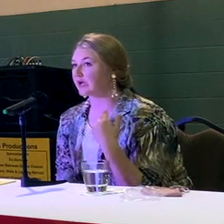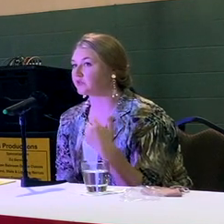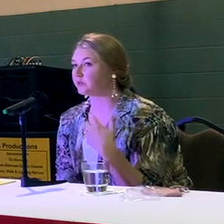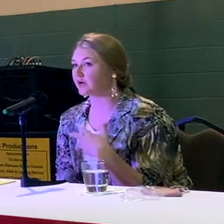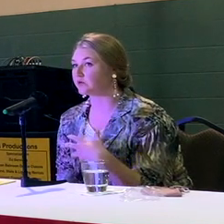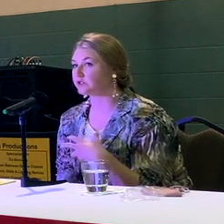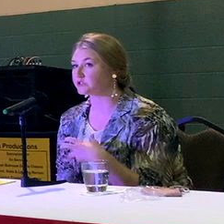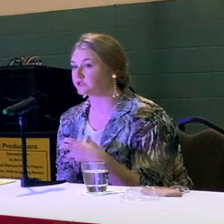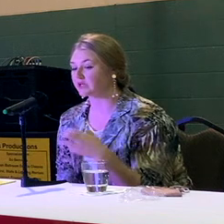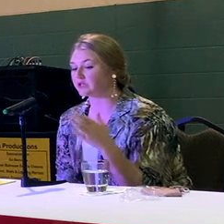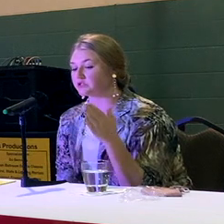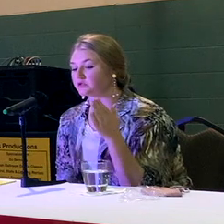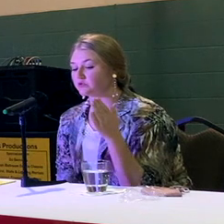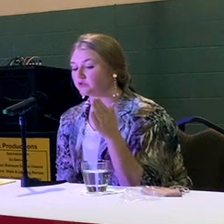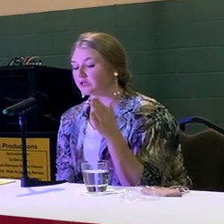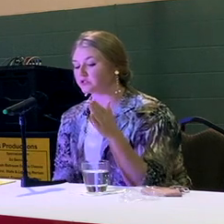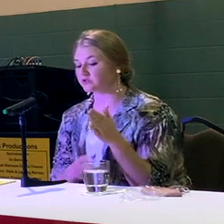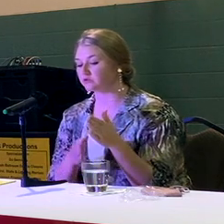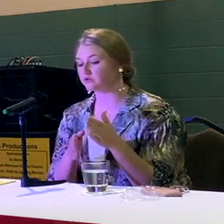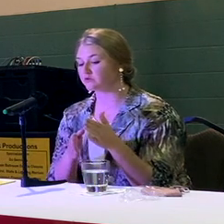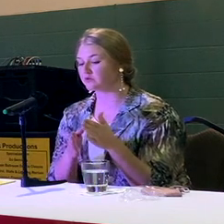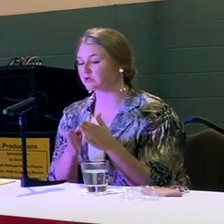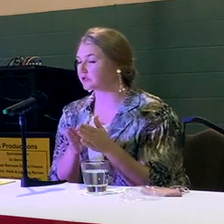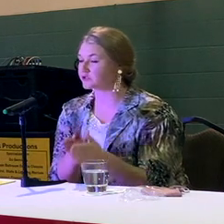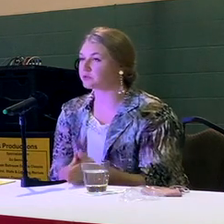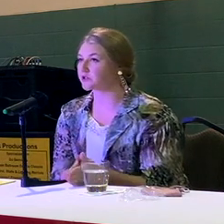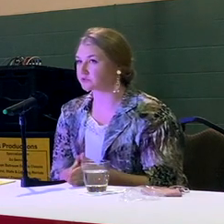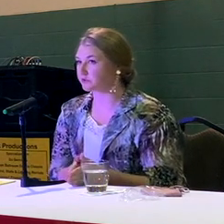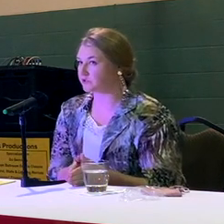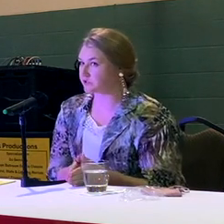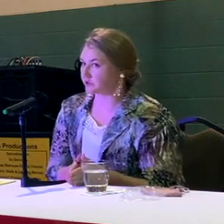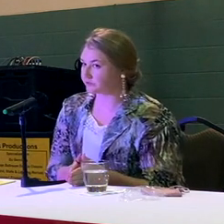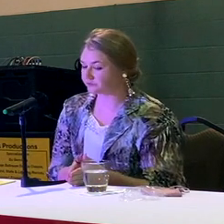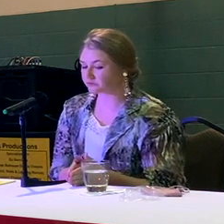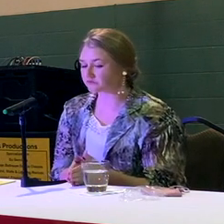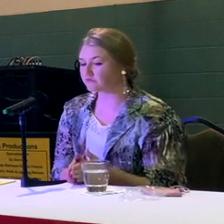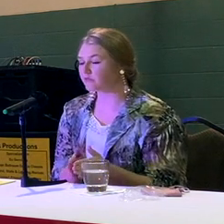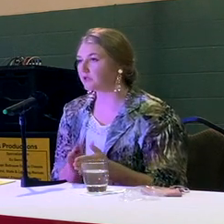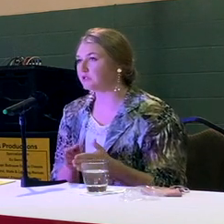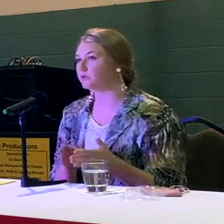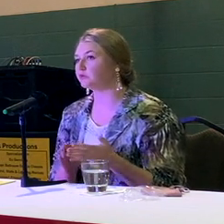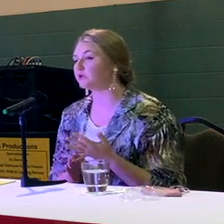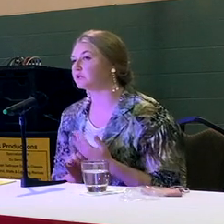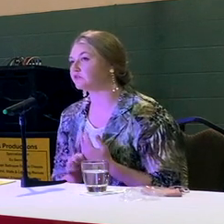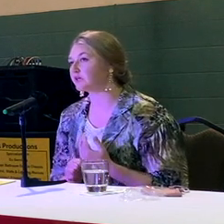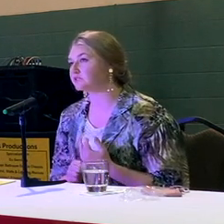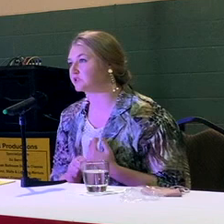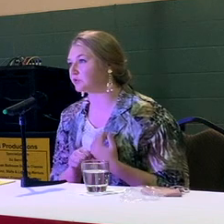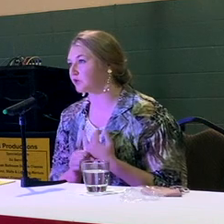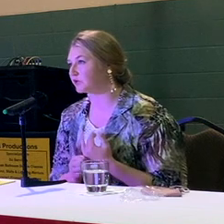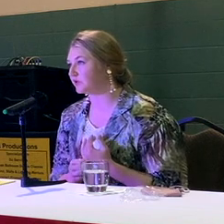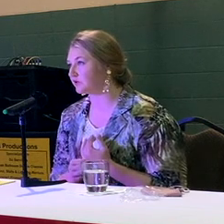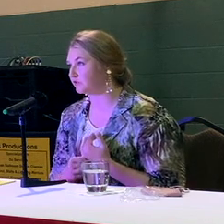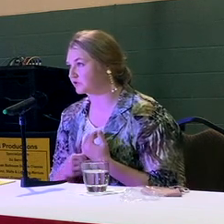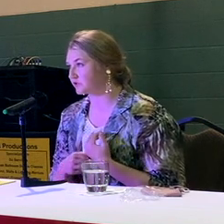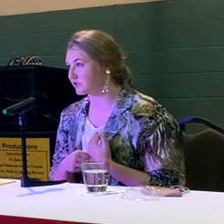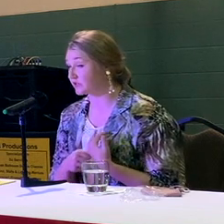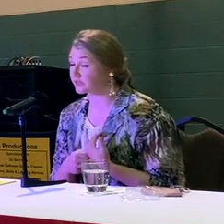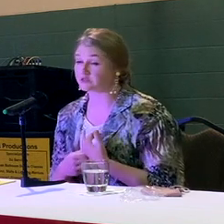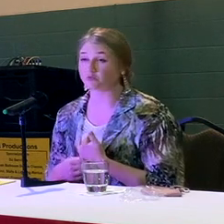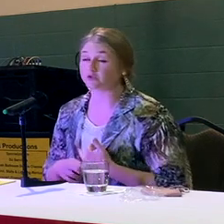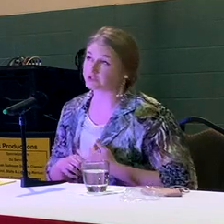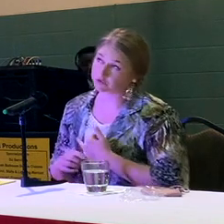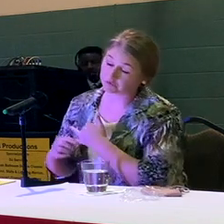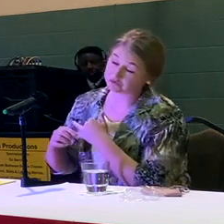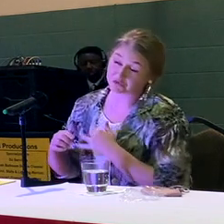things that we have the power to do that we can we can do, kill two birds with one stone. When we invest in our broadband infrastructure,